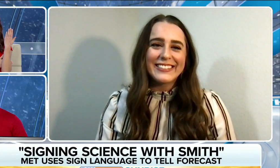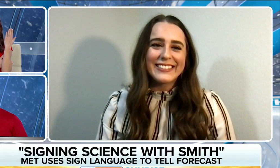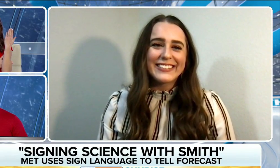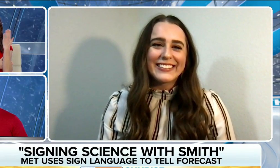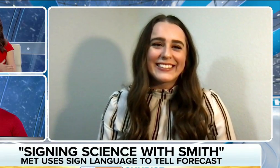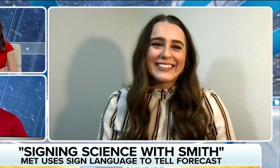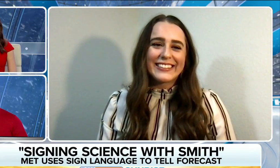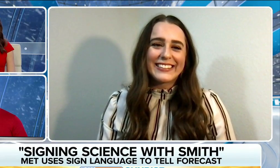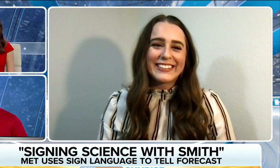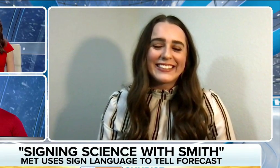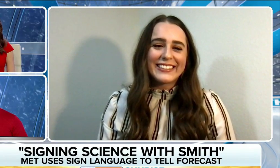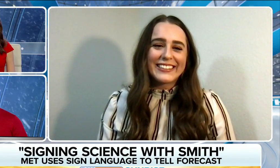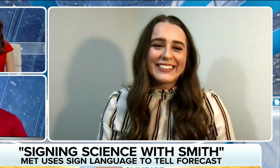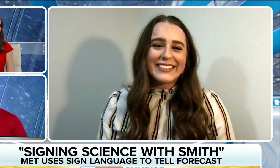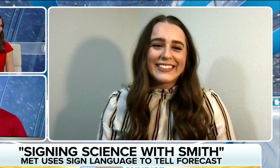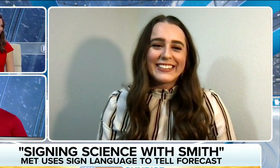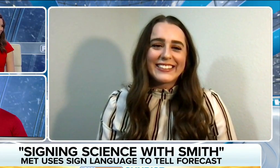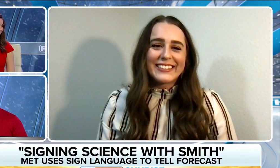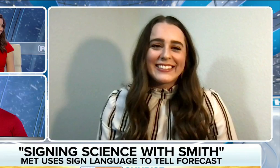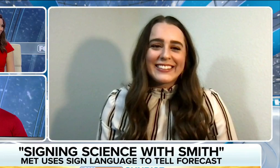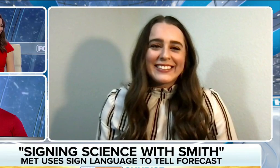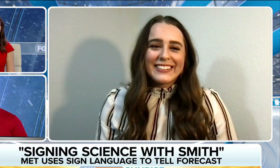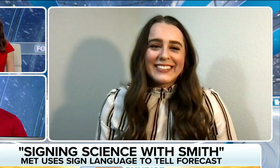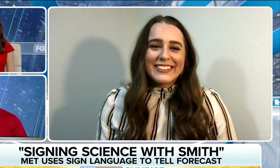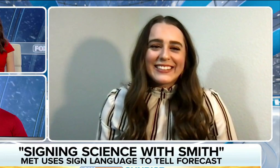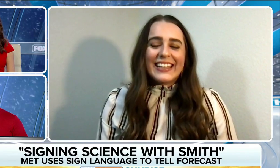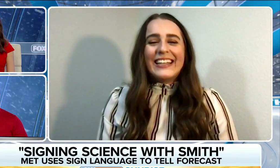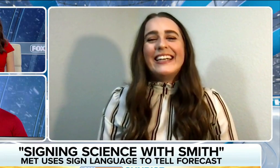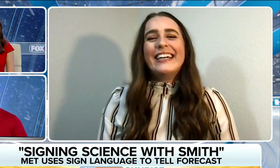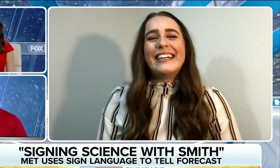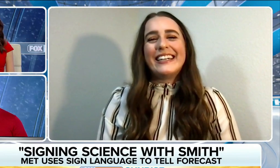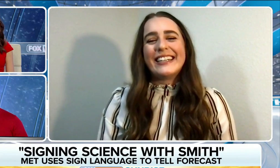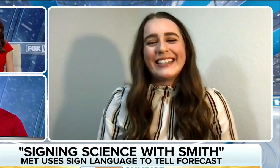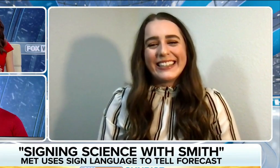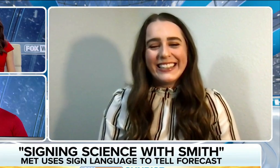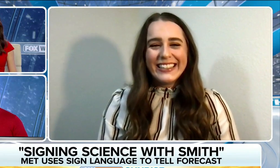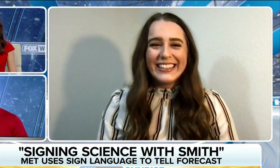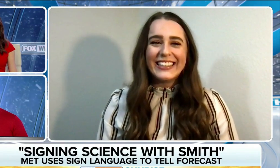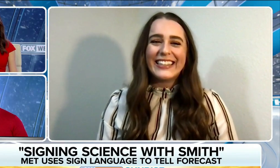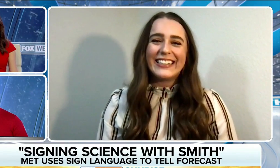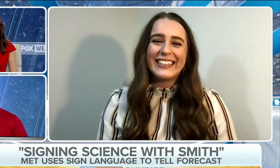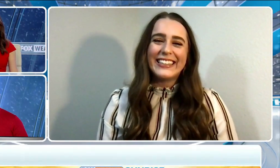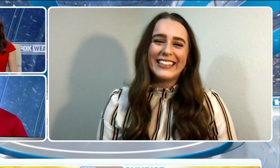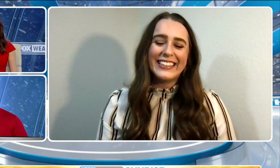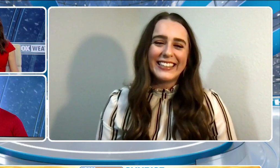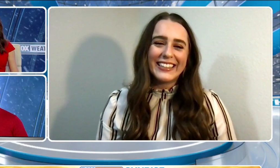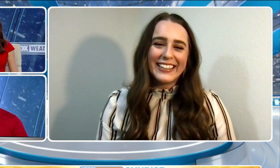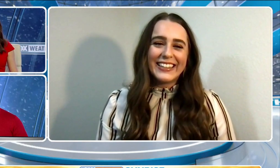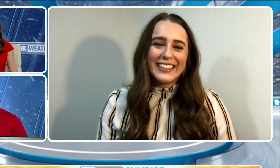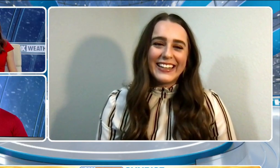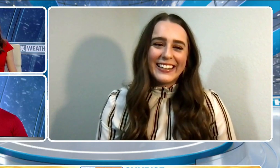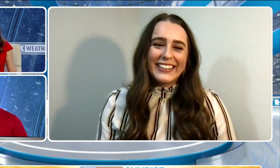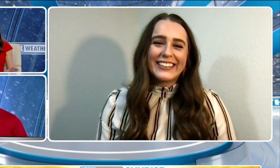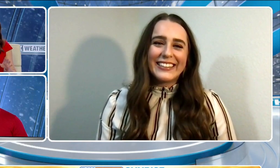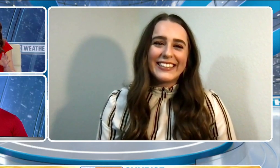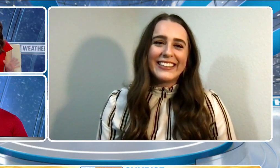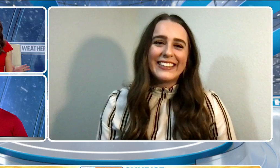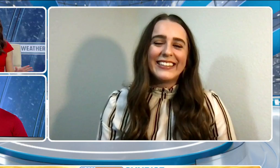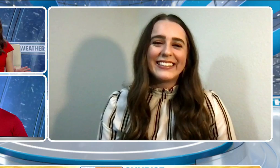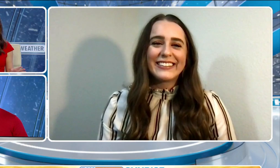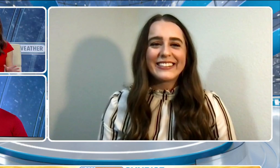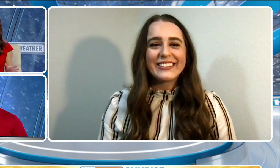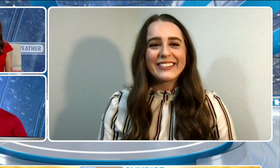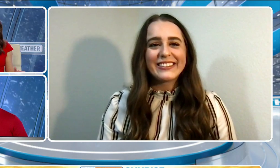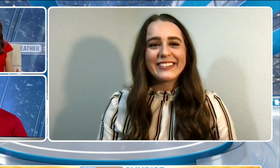We're going to have Britta greet us every morning with that. I love it. She's much better at this than I am. Michaela, this is